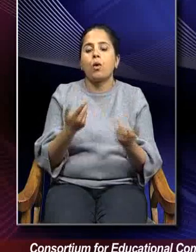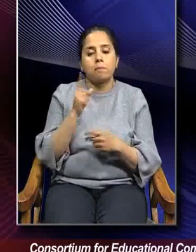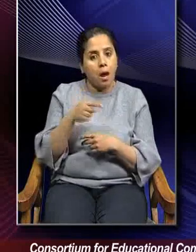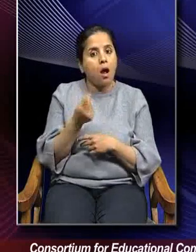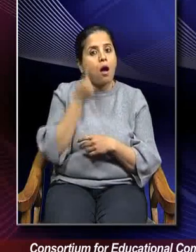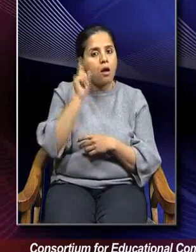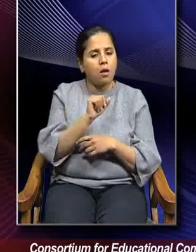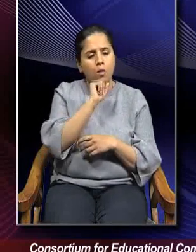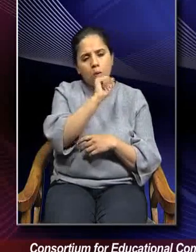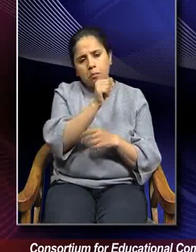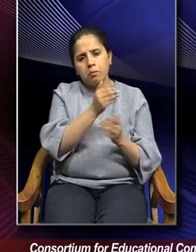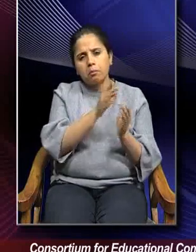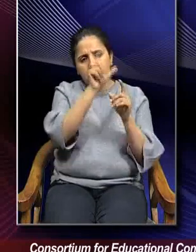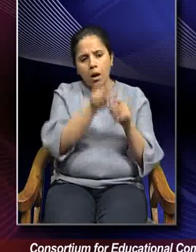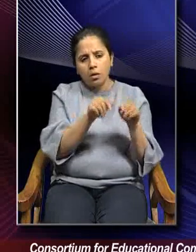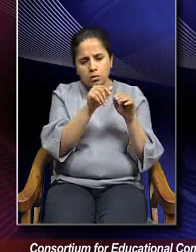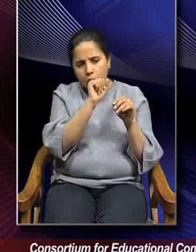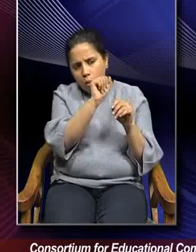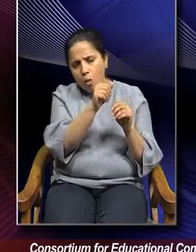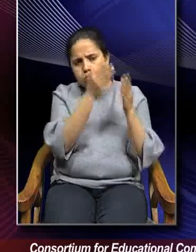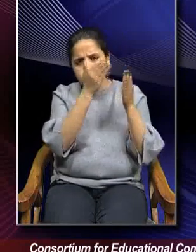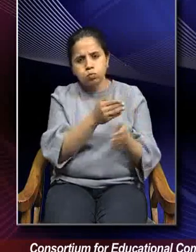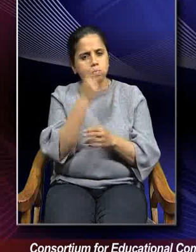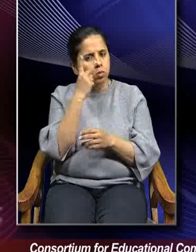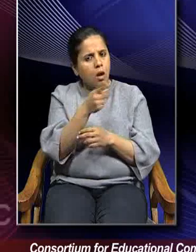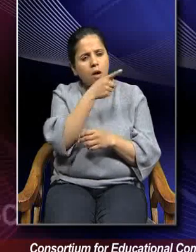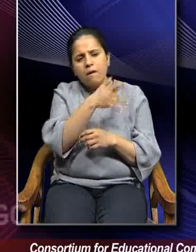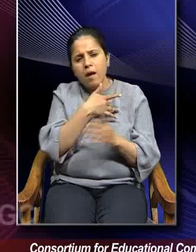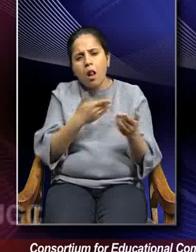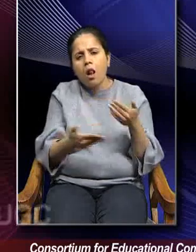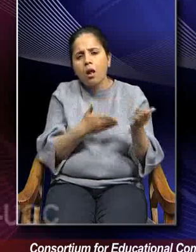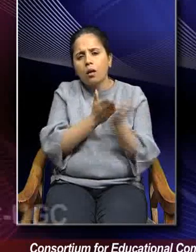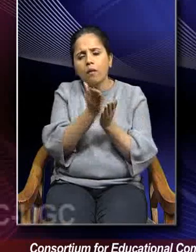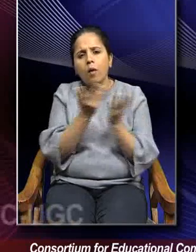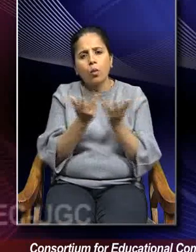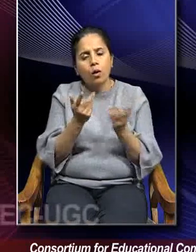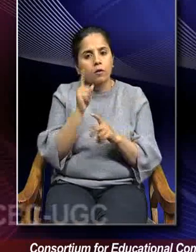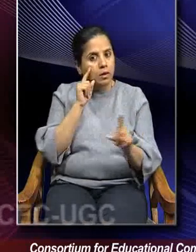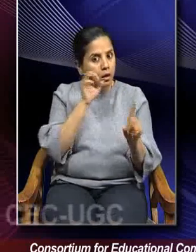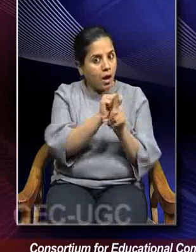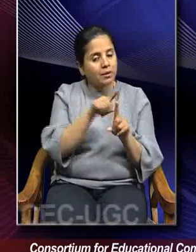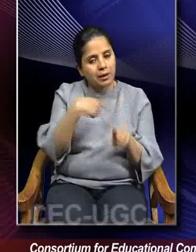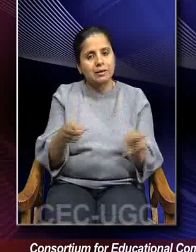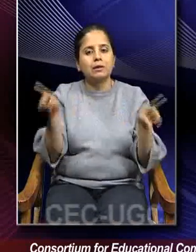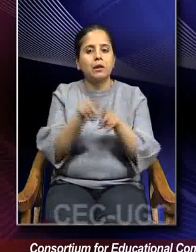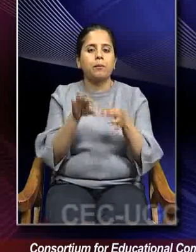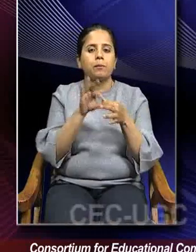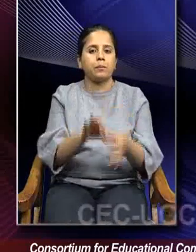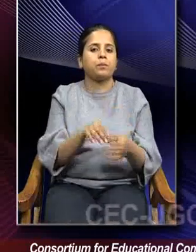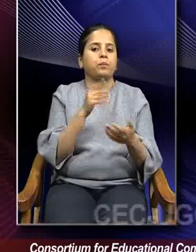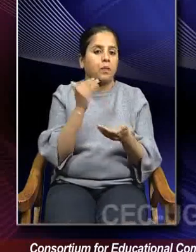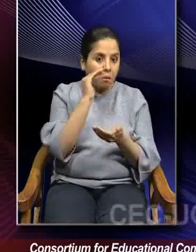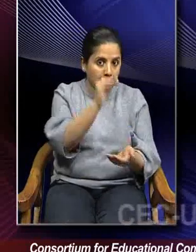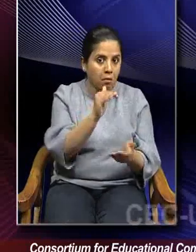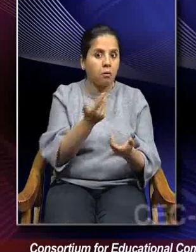the typology of individuals. What is the typology of individual and accordingly we should enter into the preferred means of